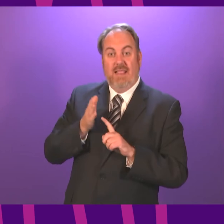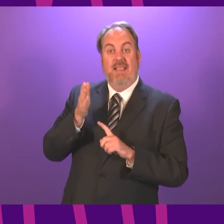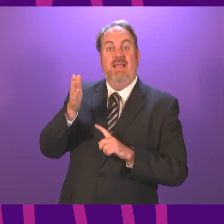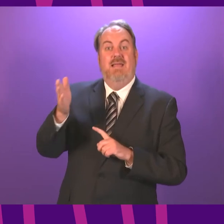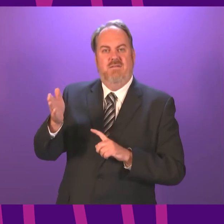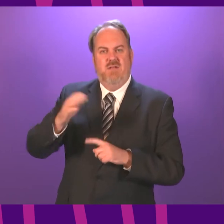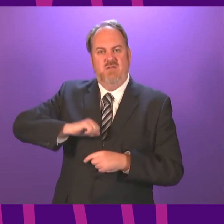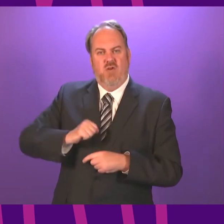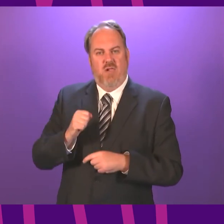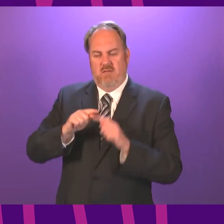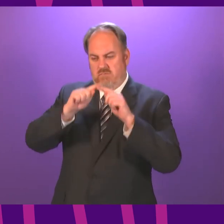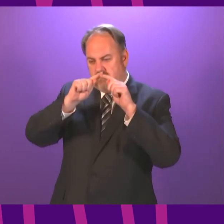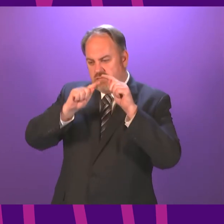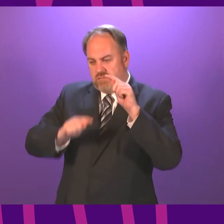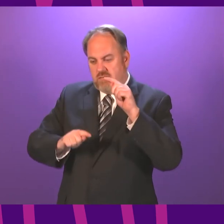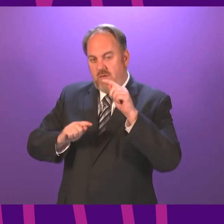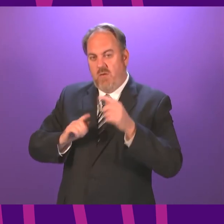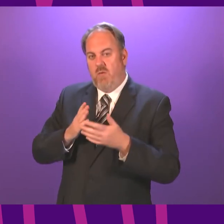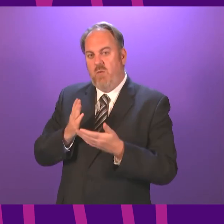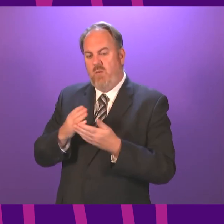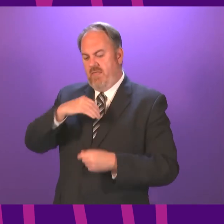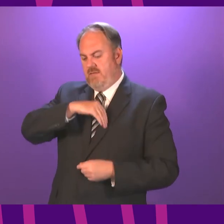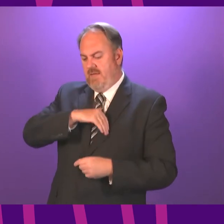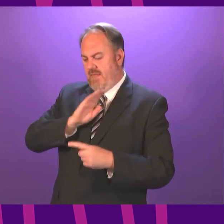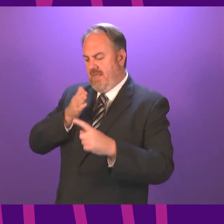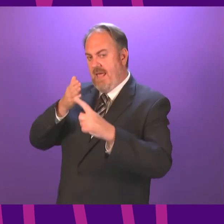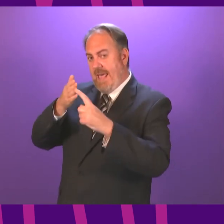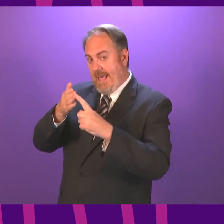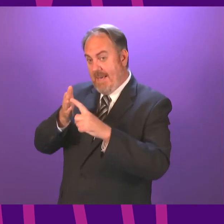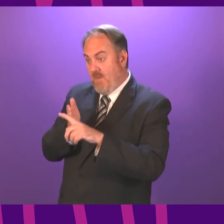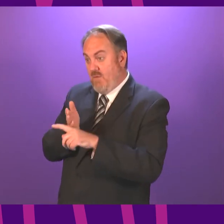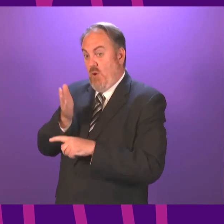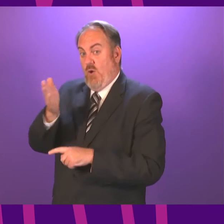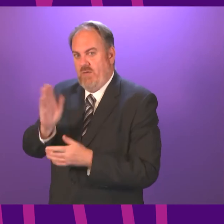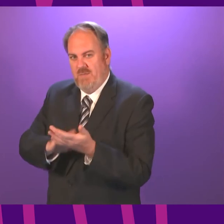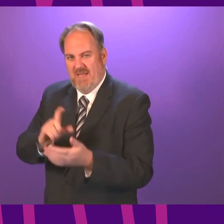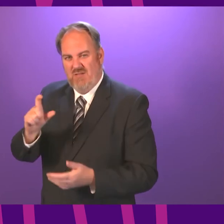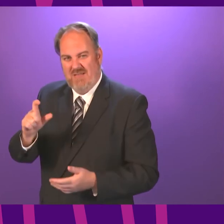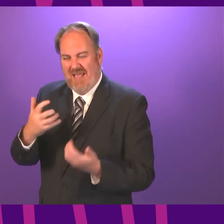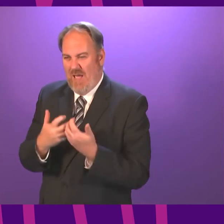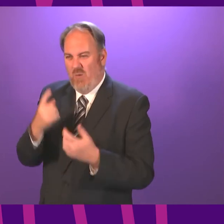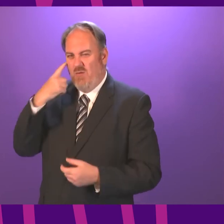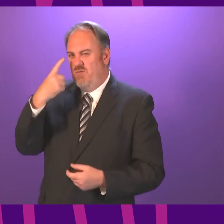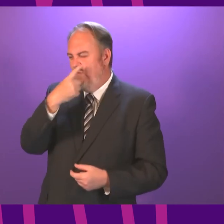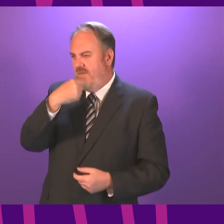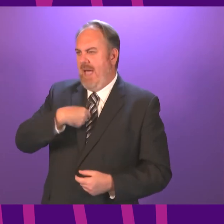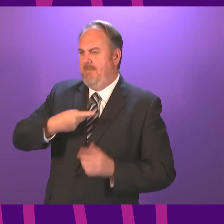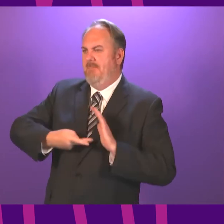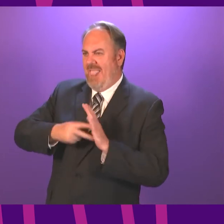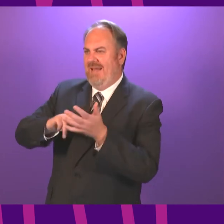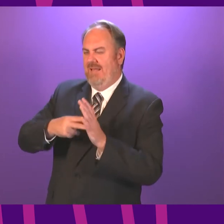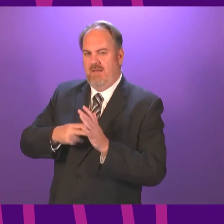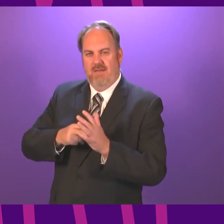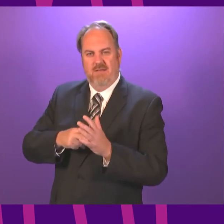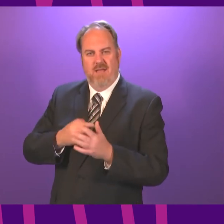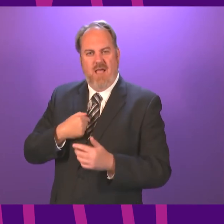the intention of going to Manchester in order to be in breach of this law. I don't know how you can prove that. I could set